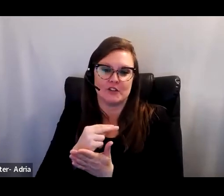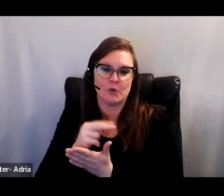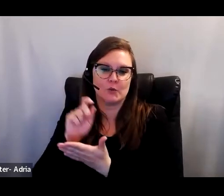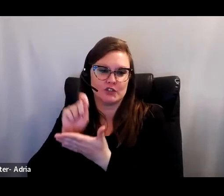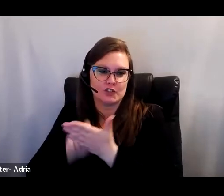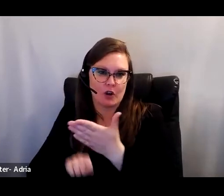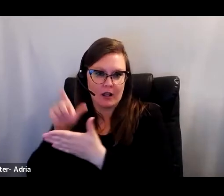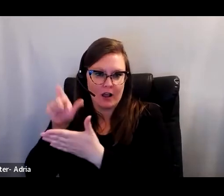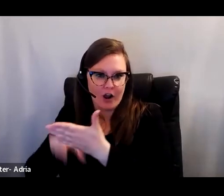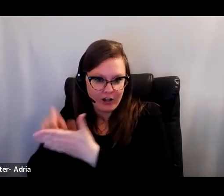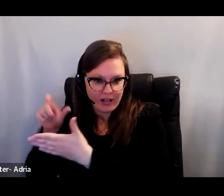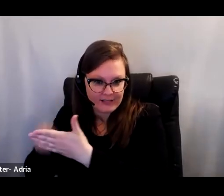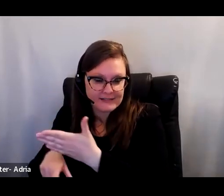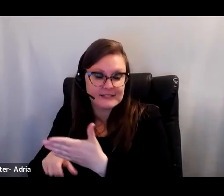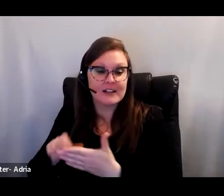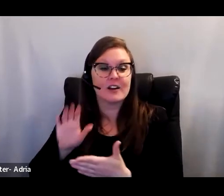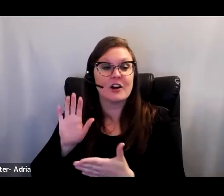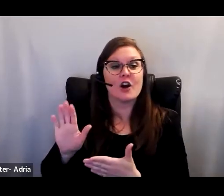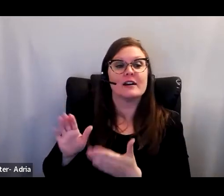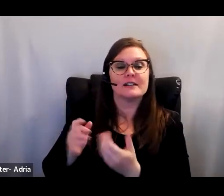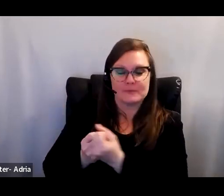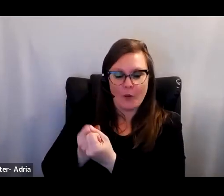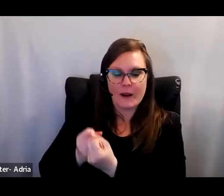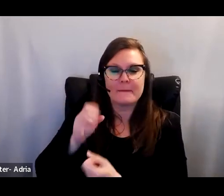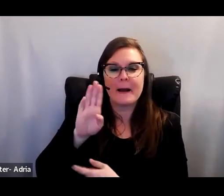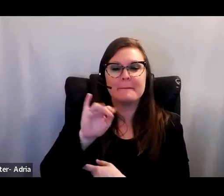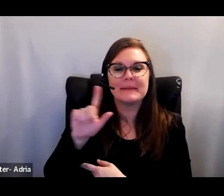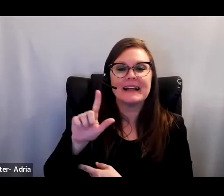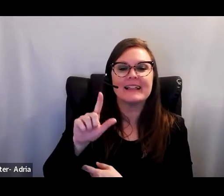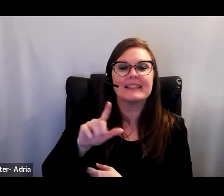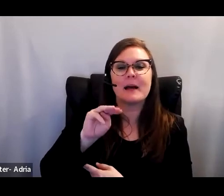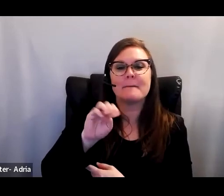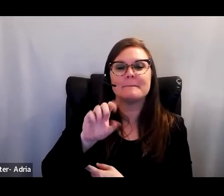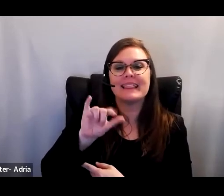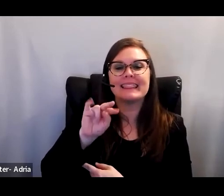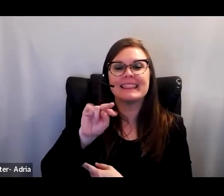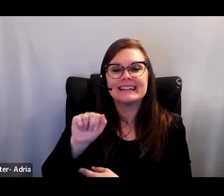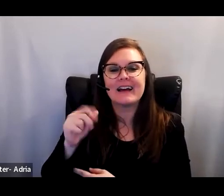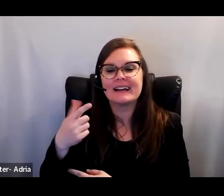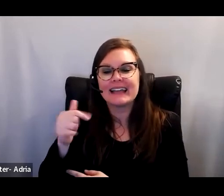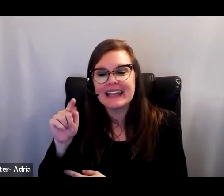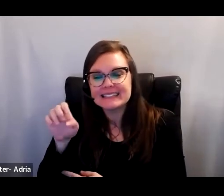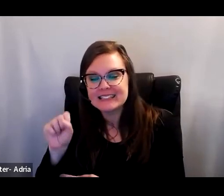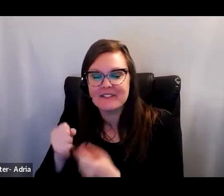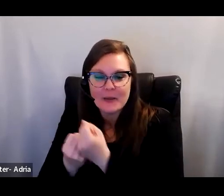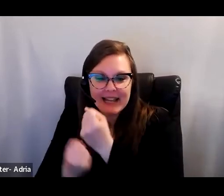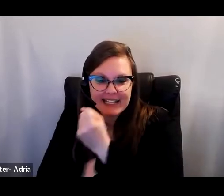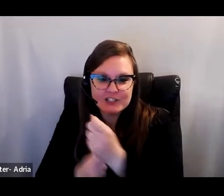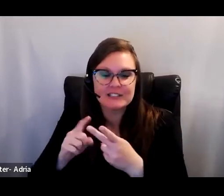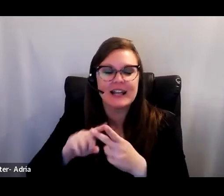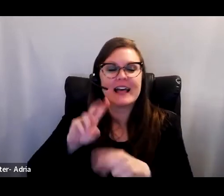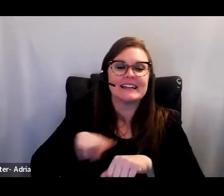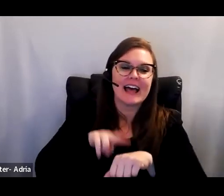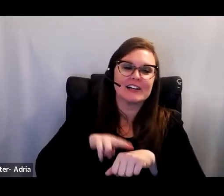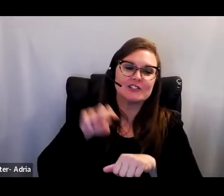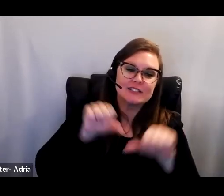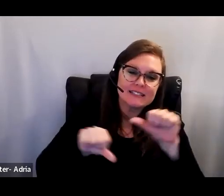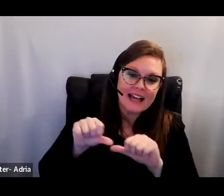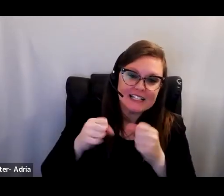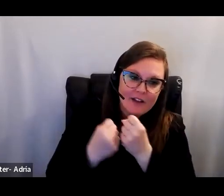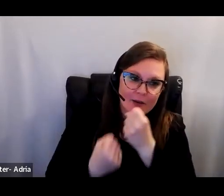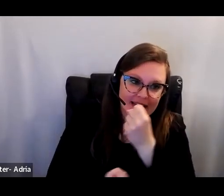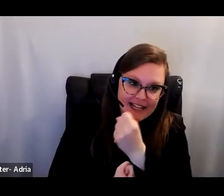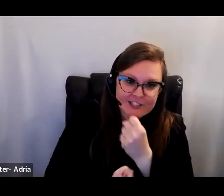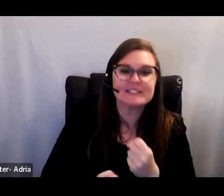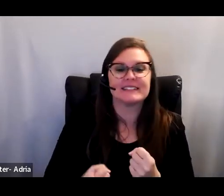supported, including funding by the Bill and Melinda Gates Foundation, the Spencer Foundation, the National Science Foundation, and the U.S. of Education, which is a